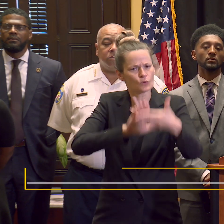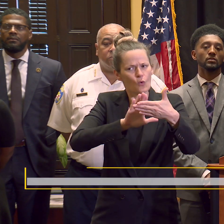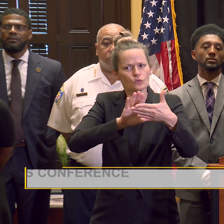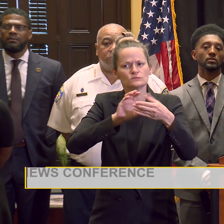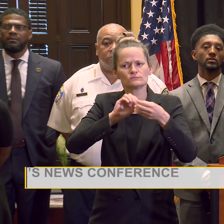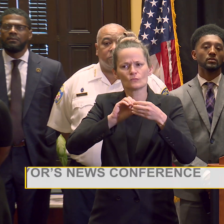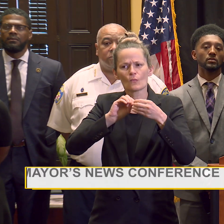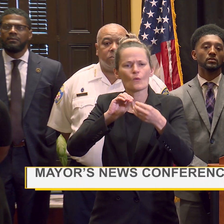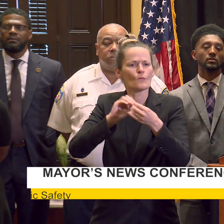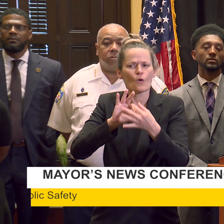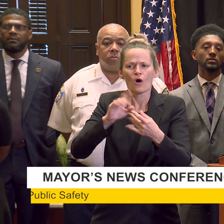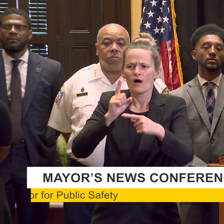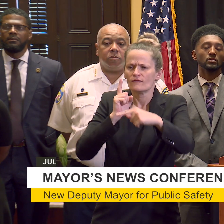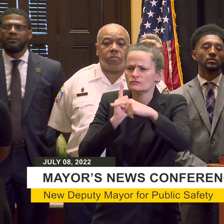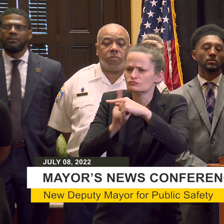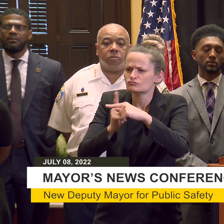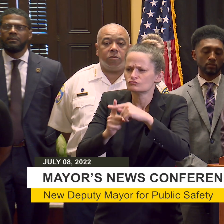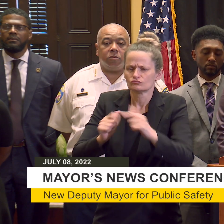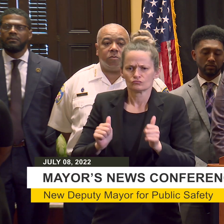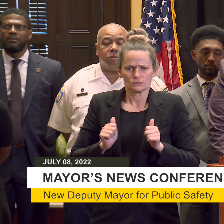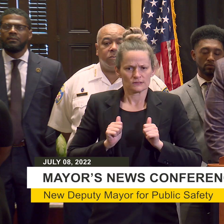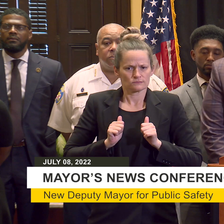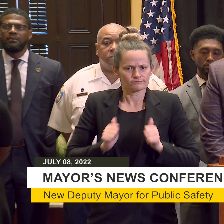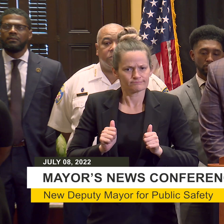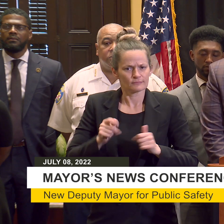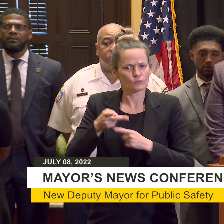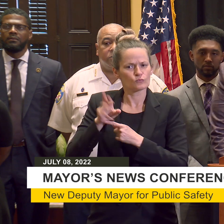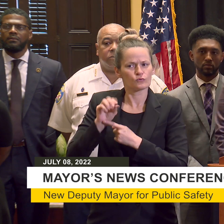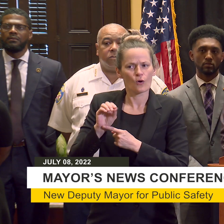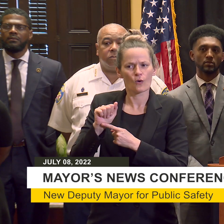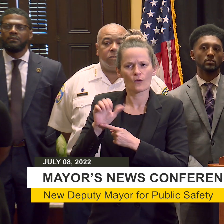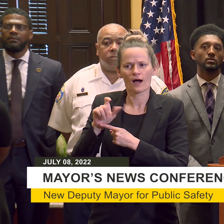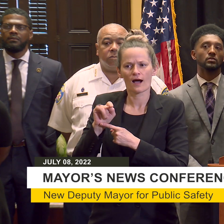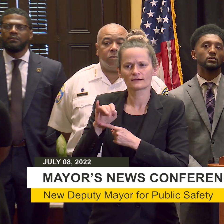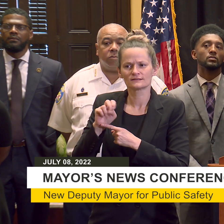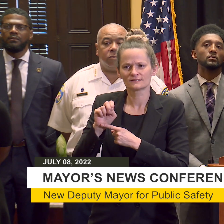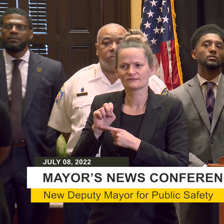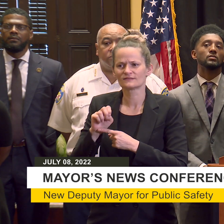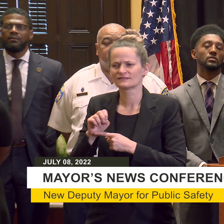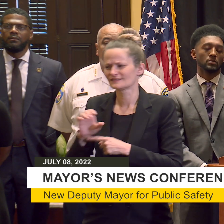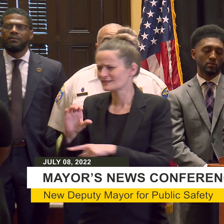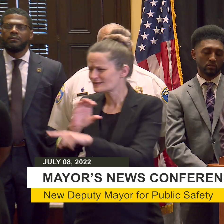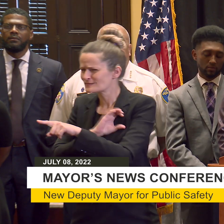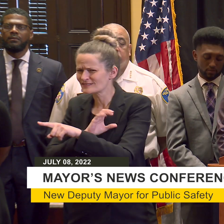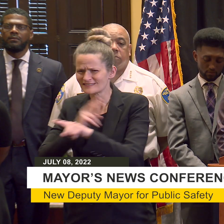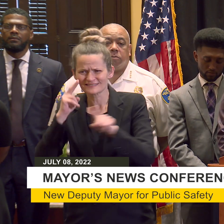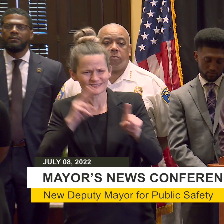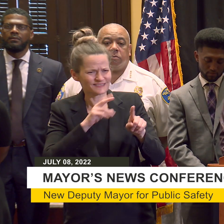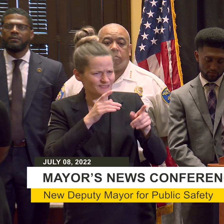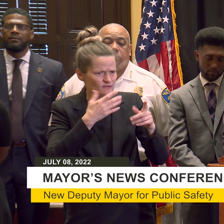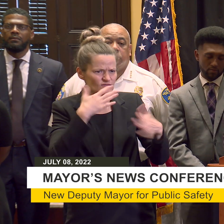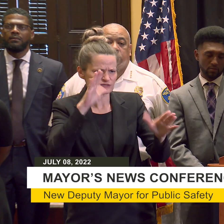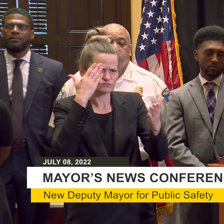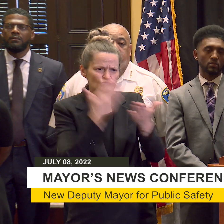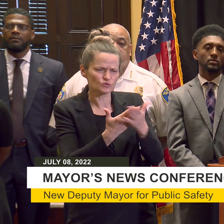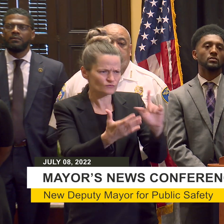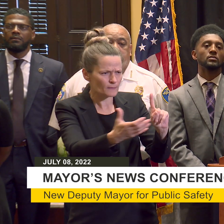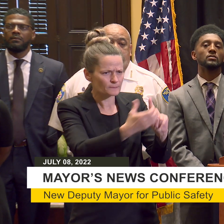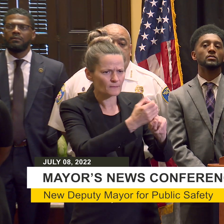constitutional policing with proven violence, intervention, reentry, and prevention strategies.